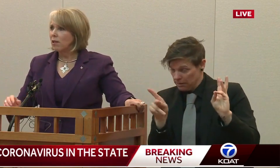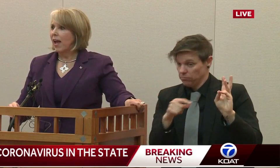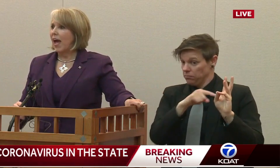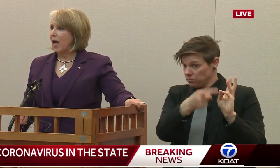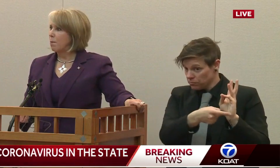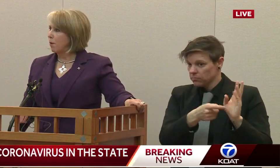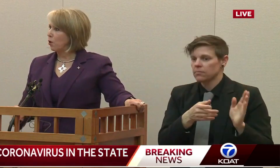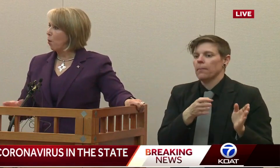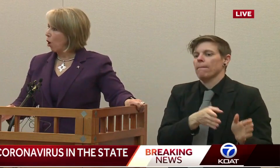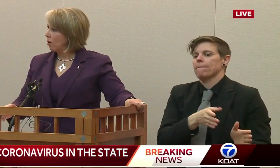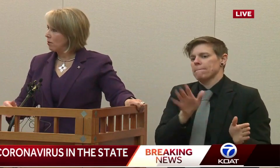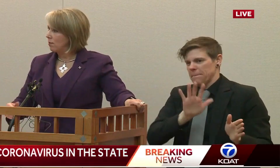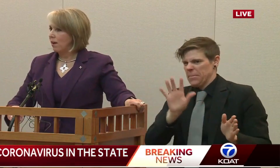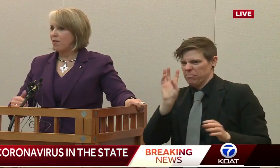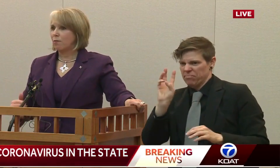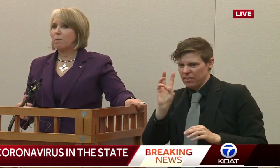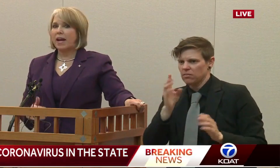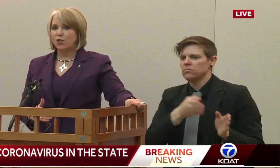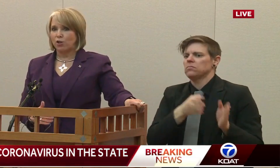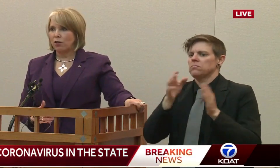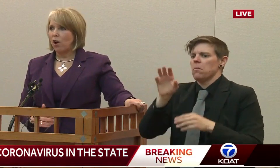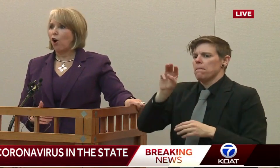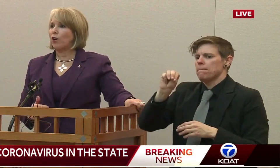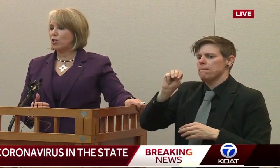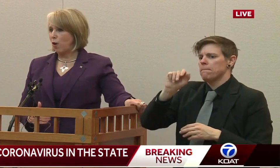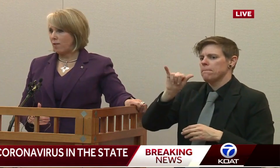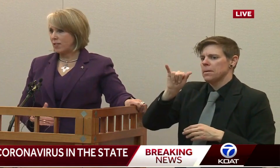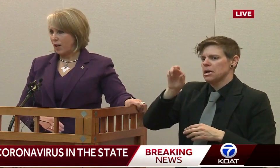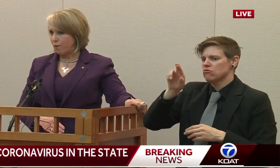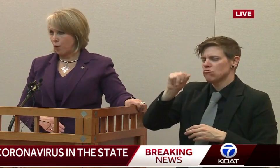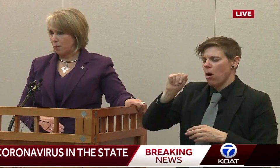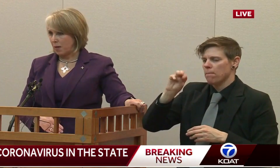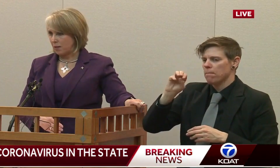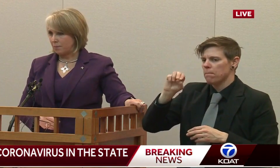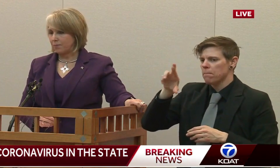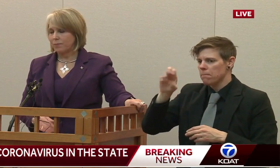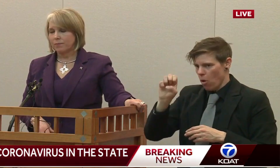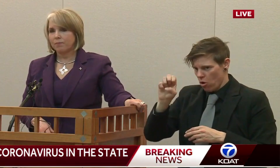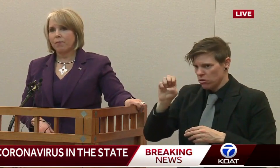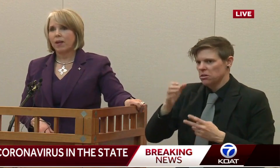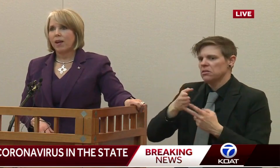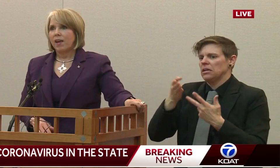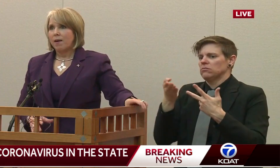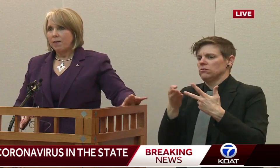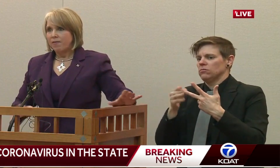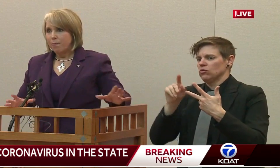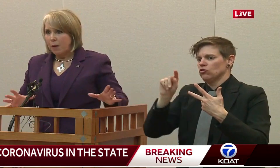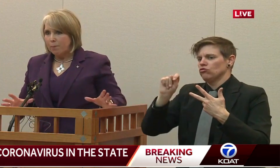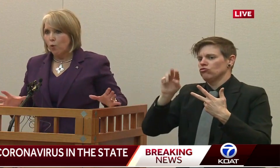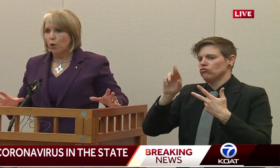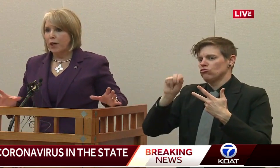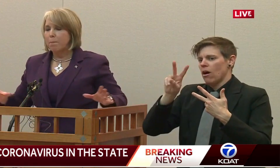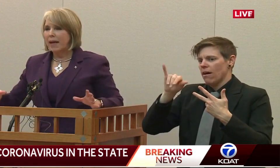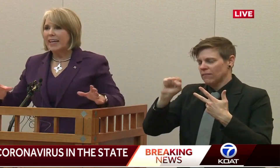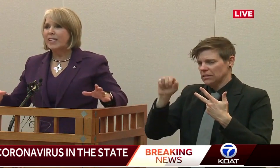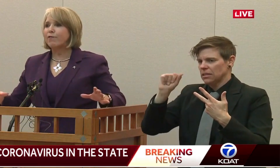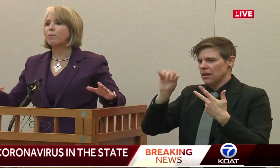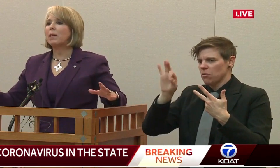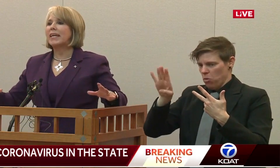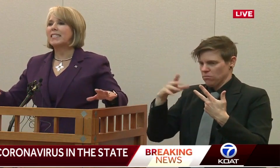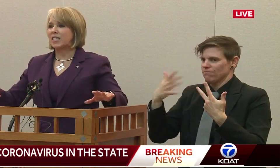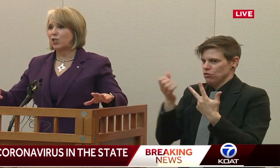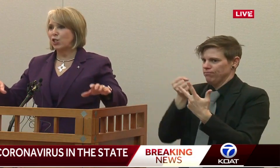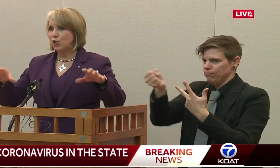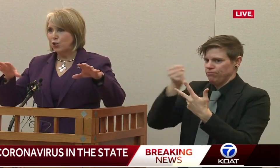so at Miramar, and the remainder are at Travis Air Force Base. People were in many